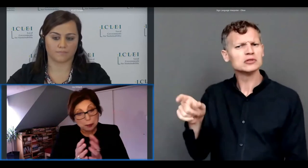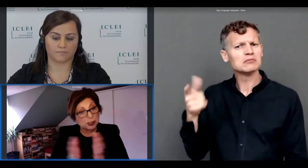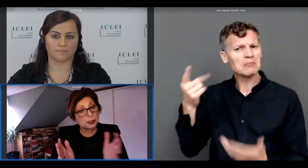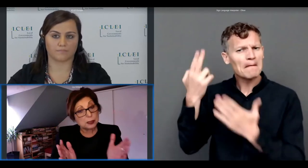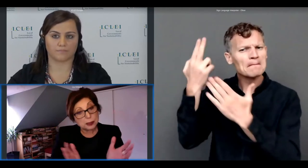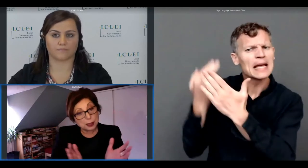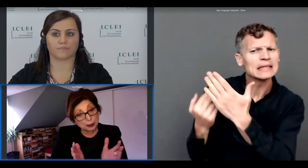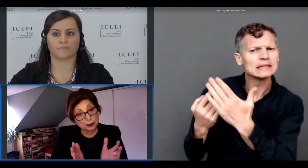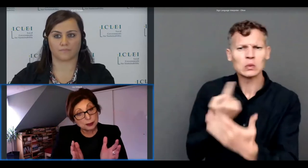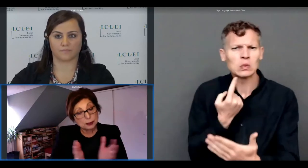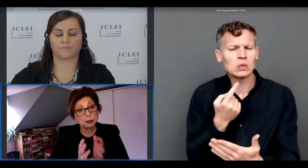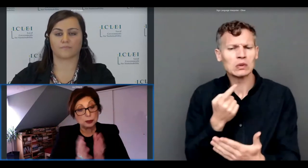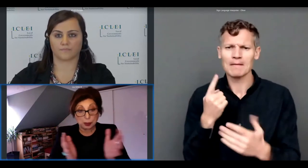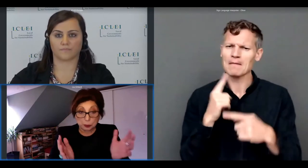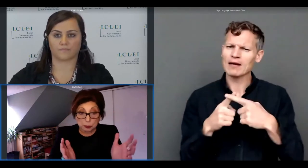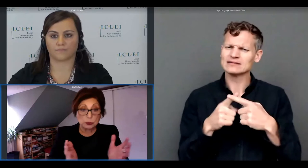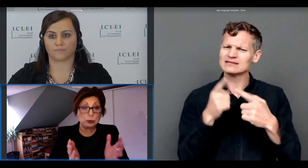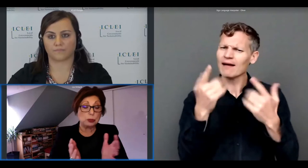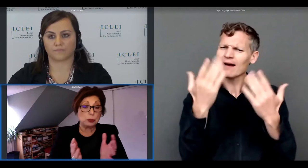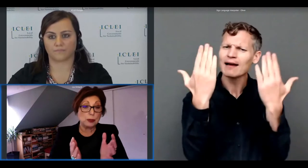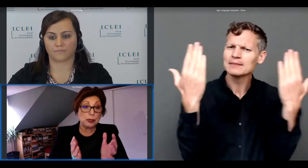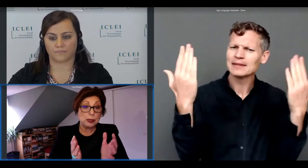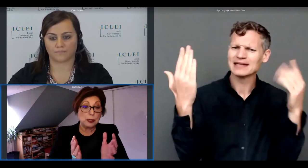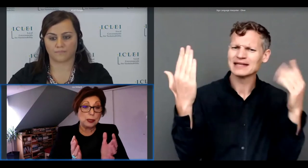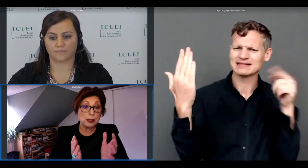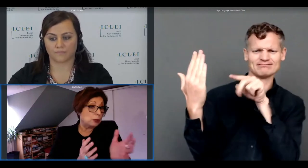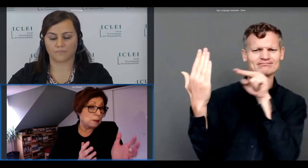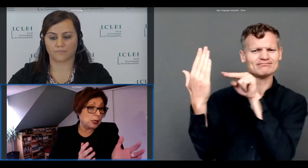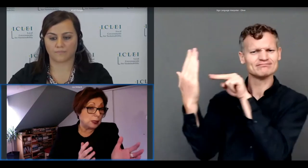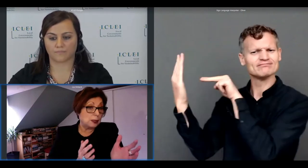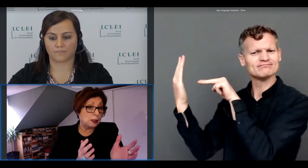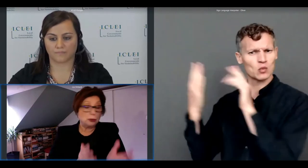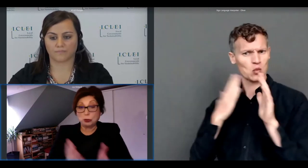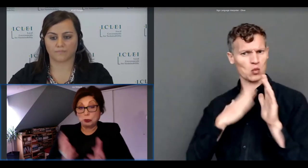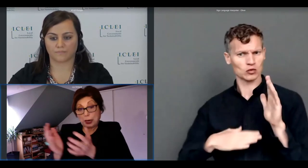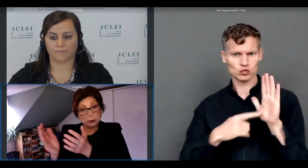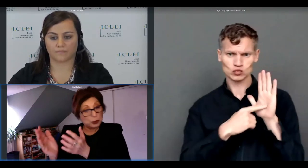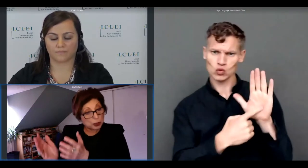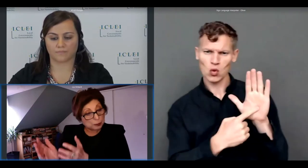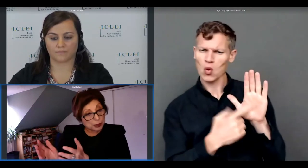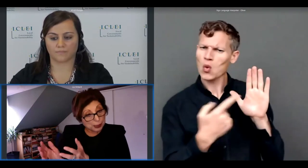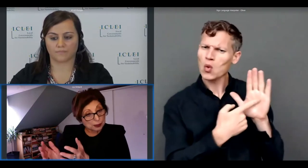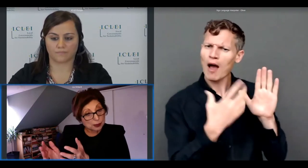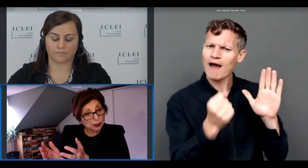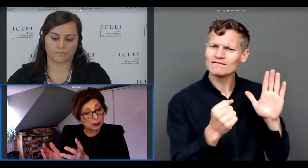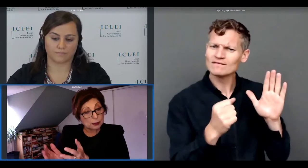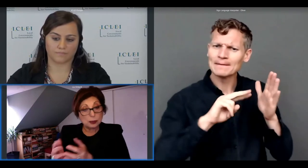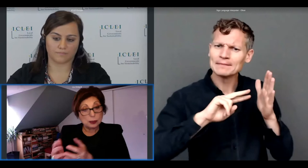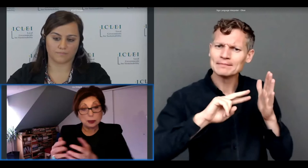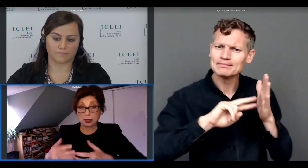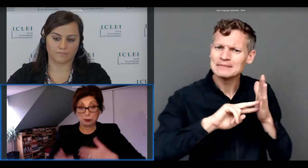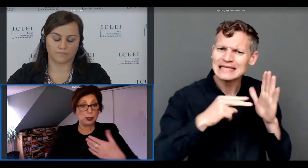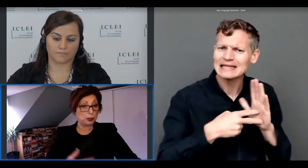exhibits in there that that we want to show and what do they mean can we do something else instead